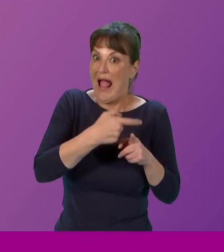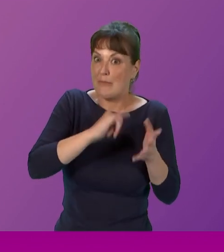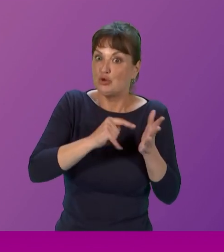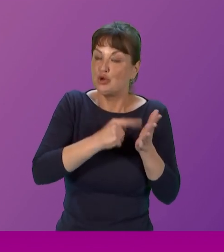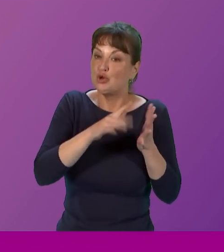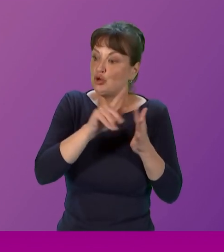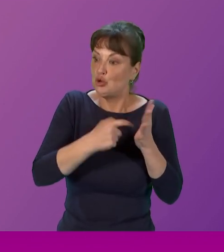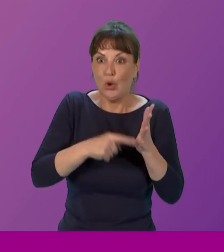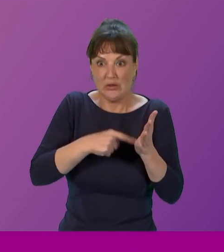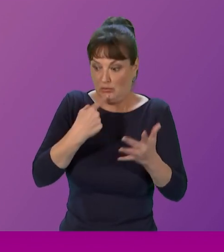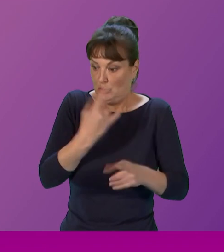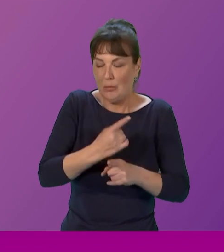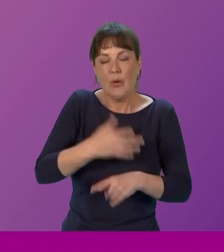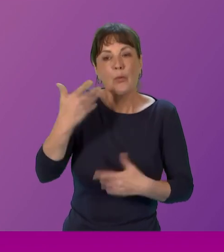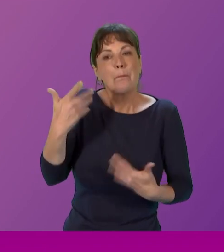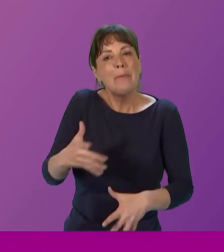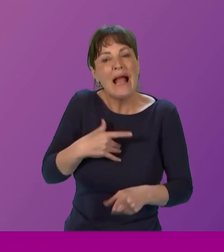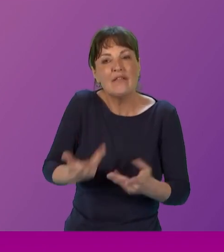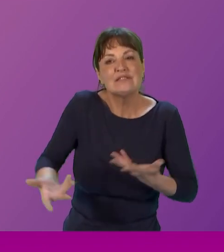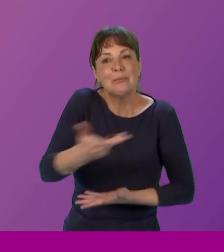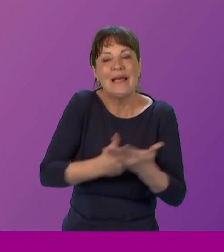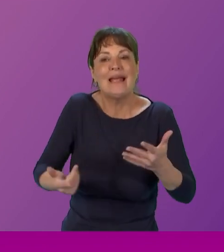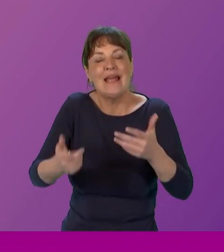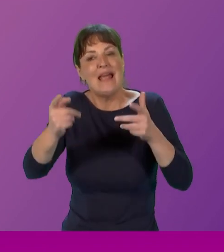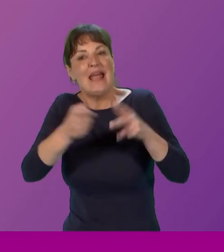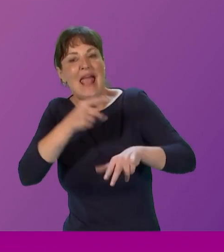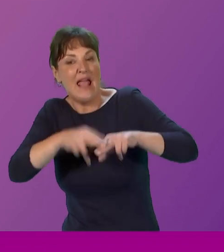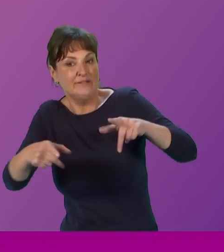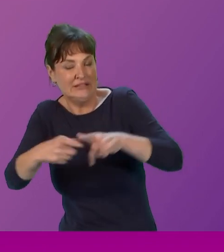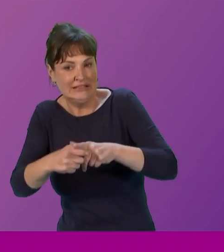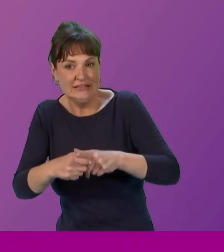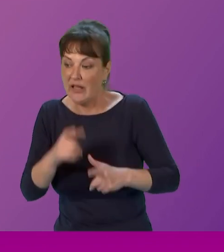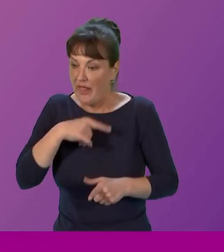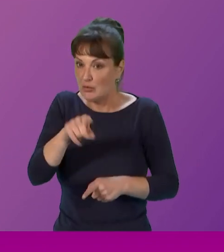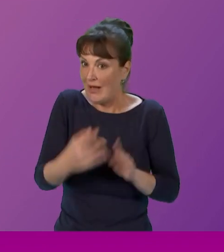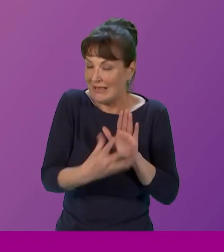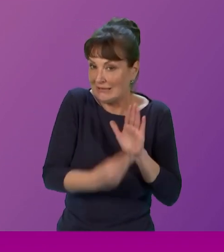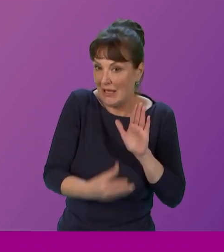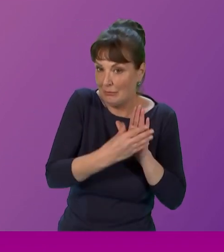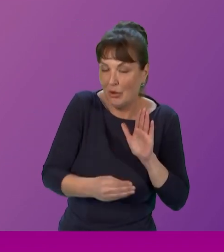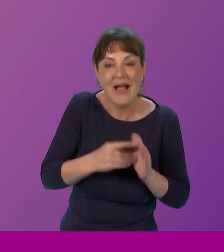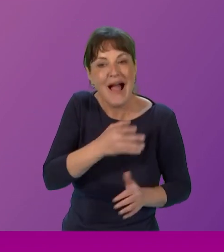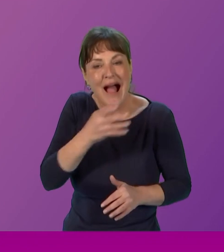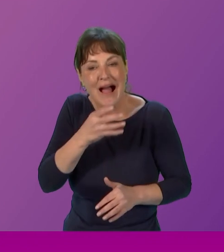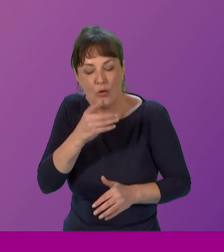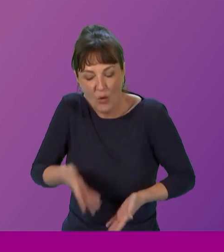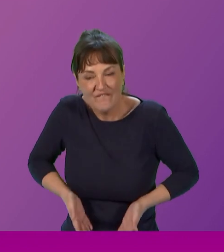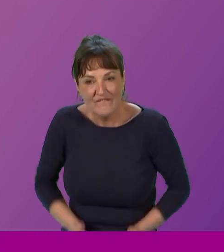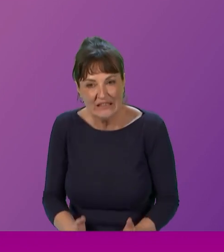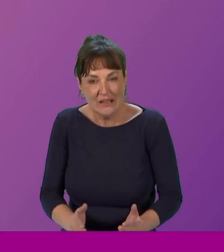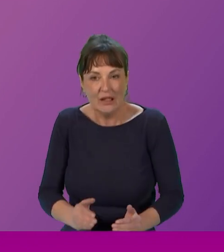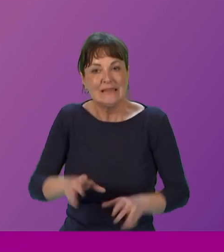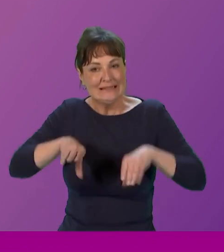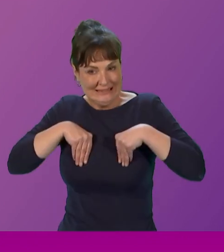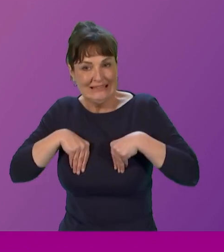which is another, um, it's another, um, of where we've had these discussions. I wasn't aware of the last cross-party groups. I wasn't elected at that point